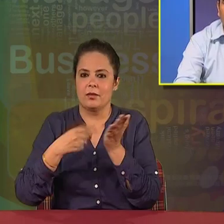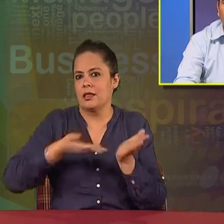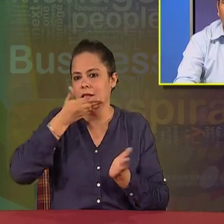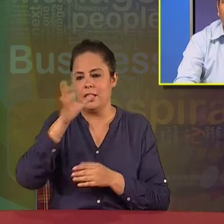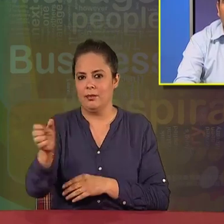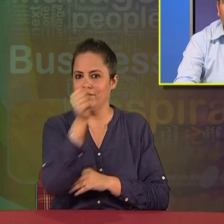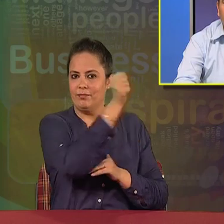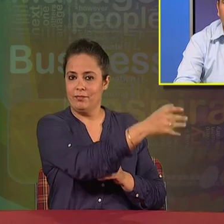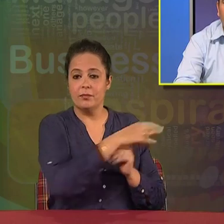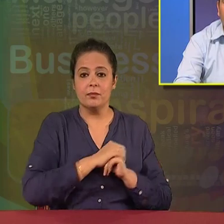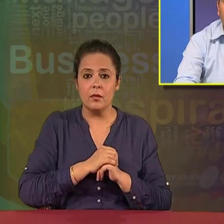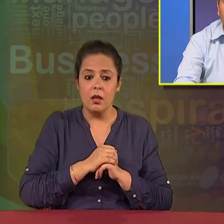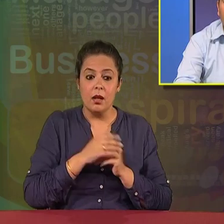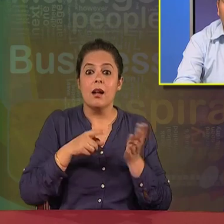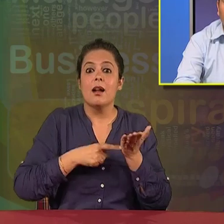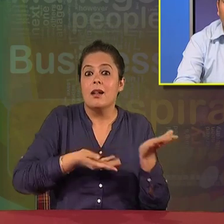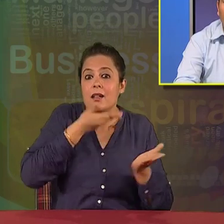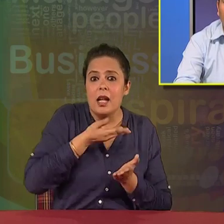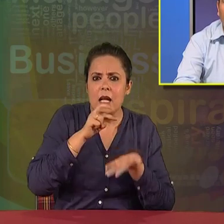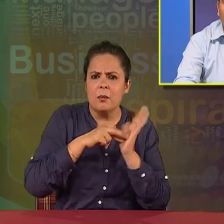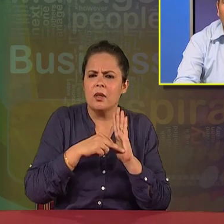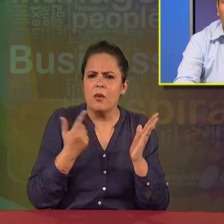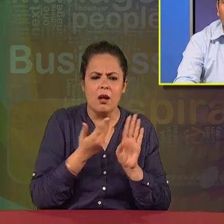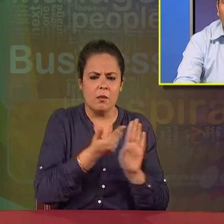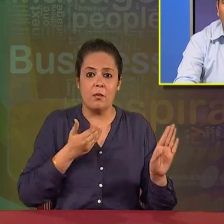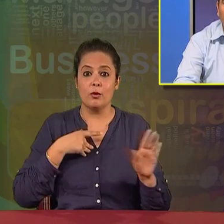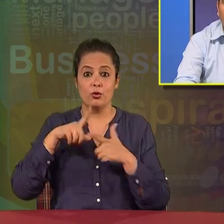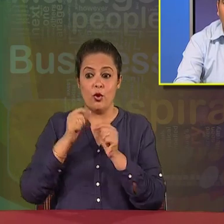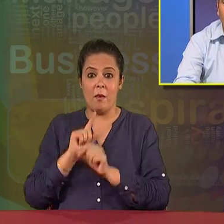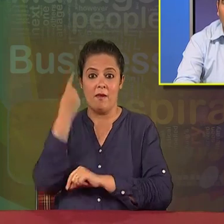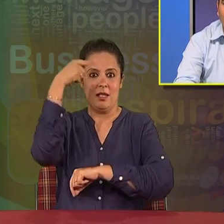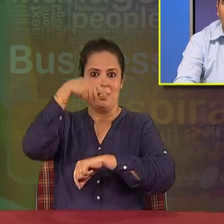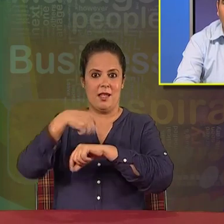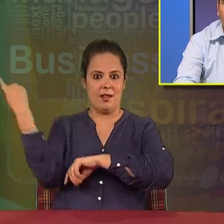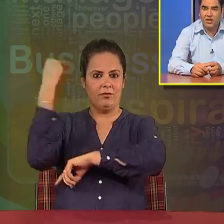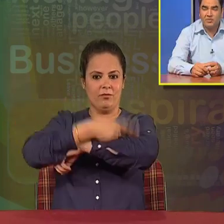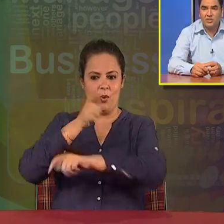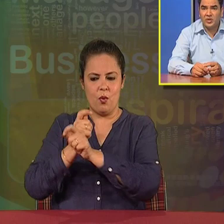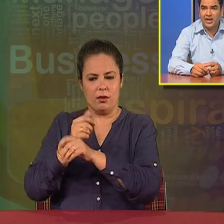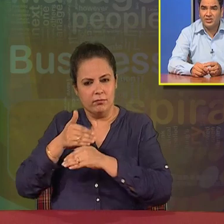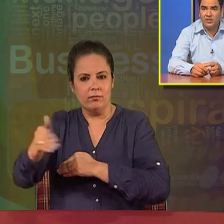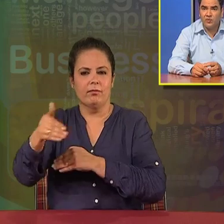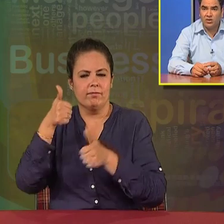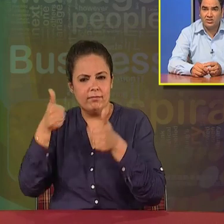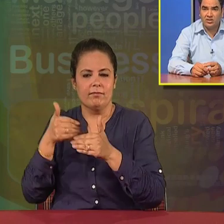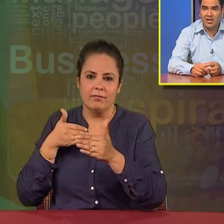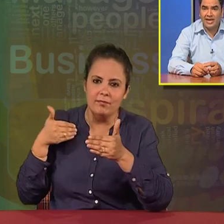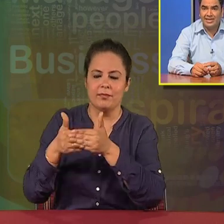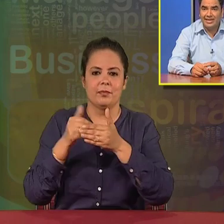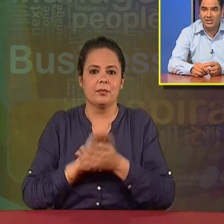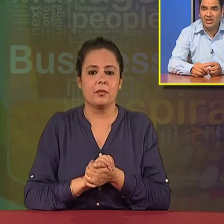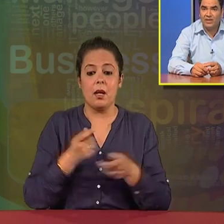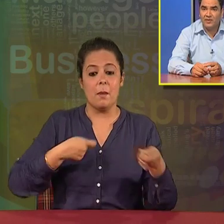so that from the very first day, they will be able to perform what they want to perform in the organization. The business organization wants